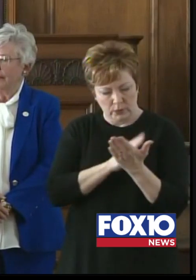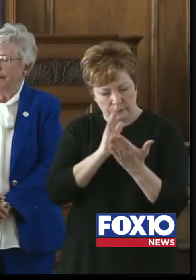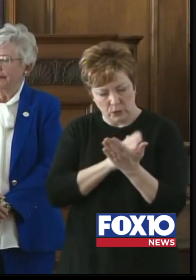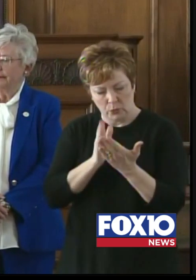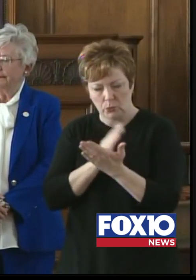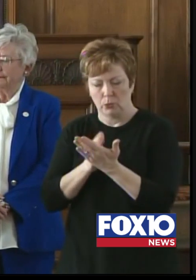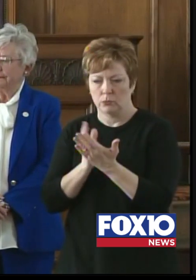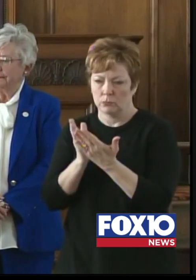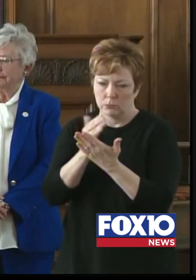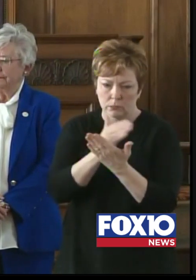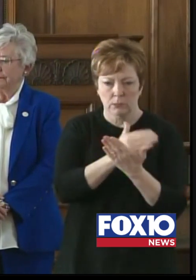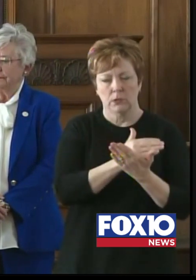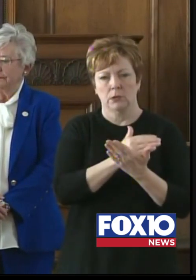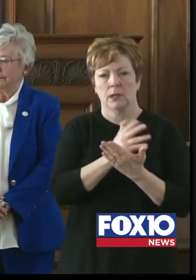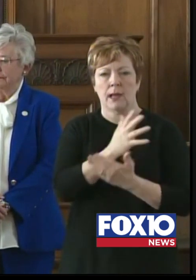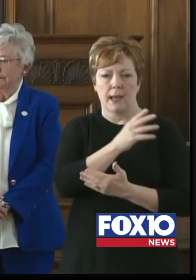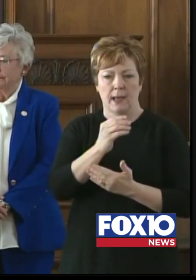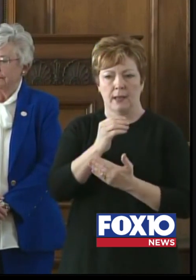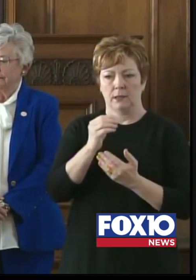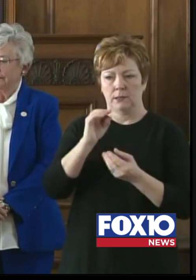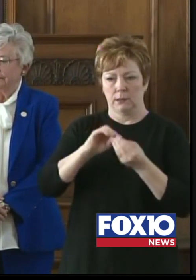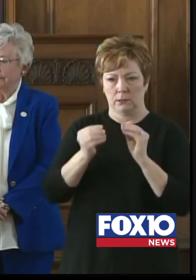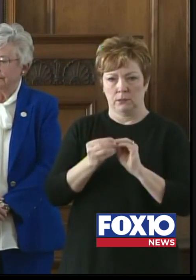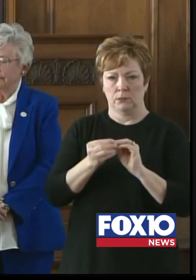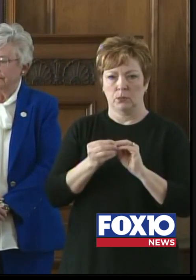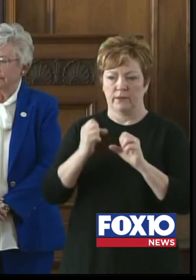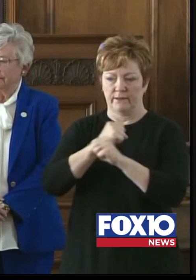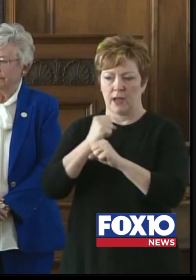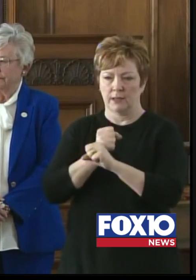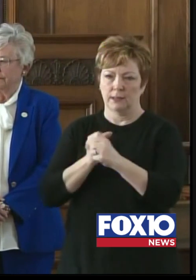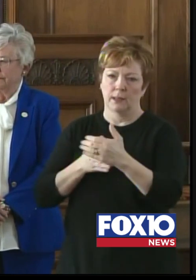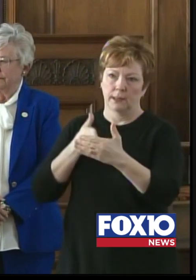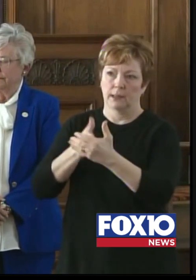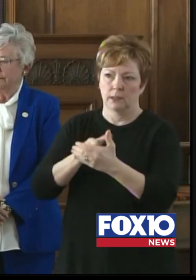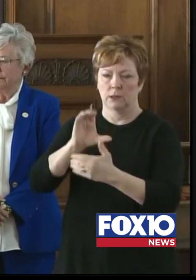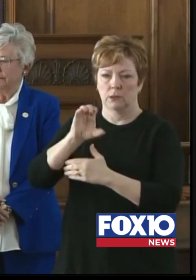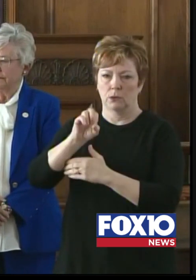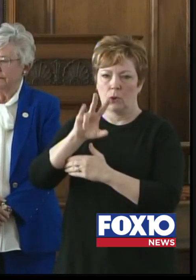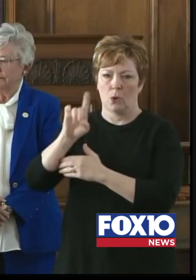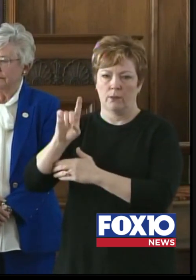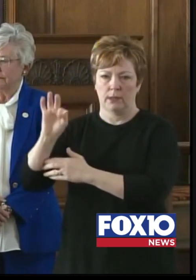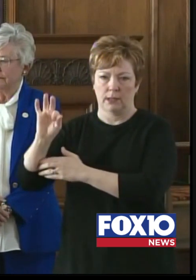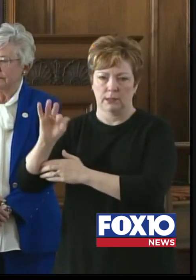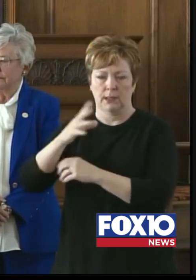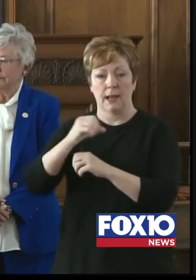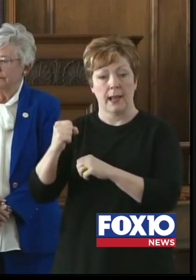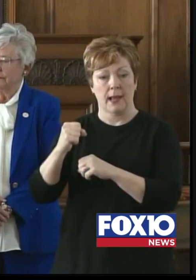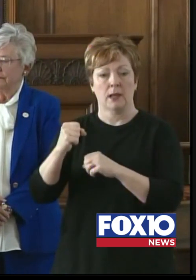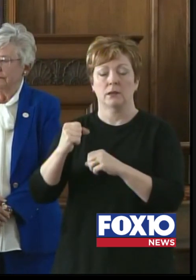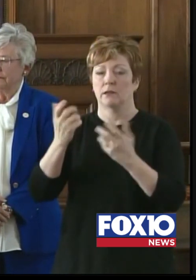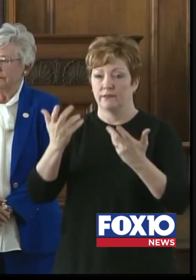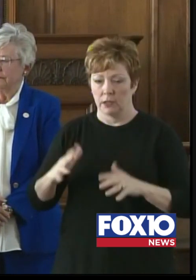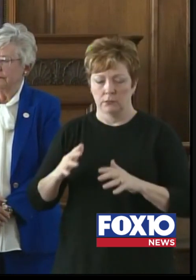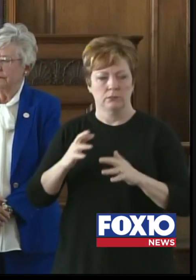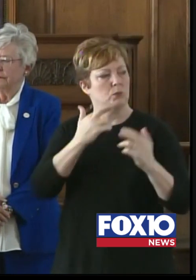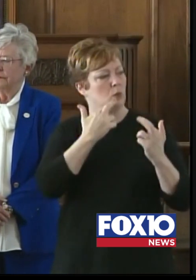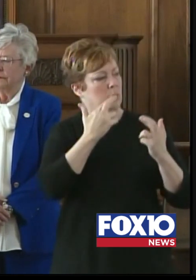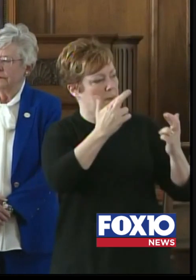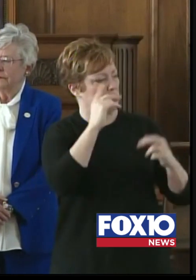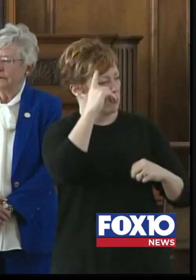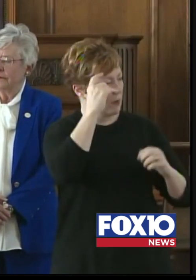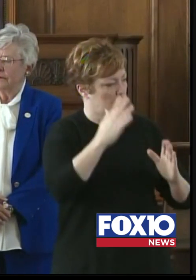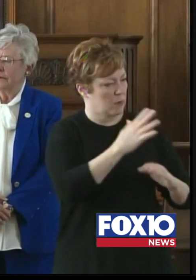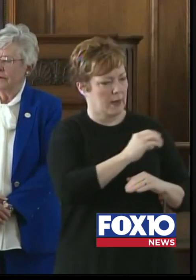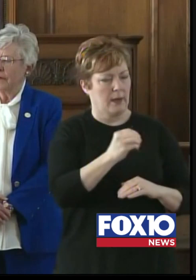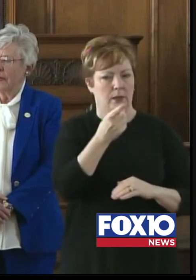on the fight against COVID-19 and make recommendations to the governor and Dr.